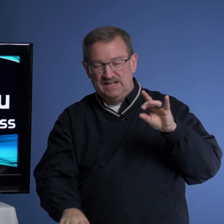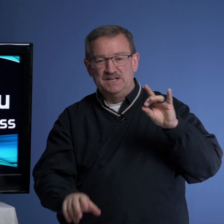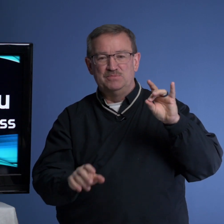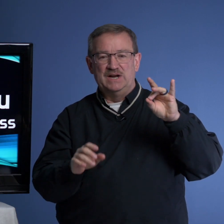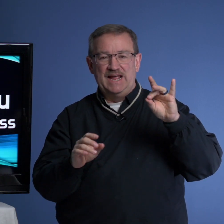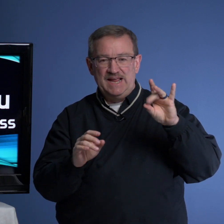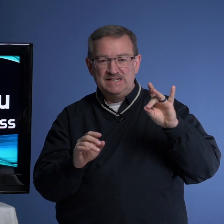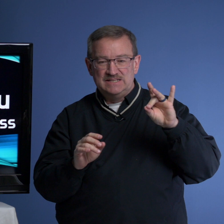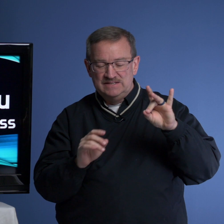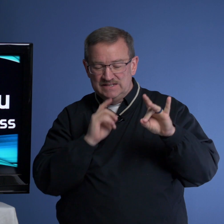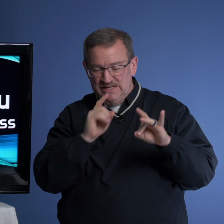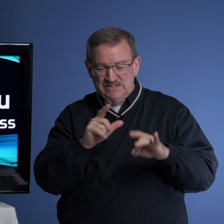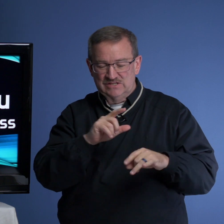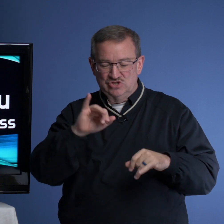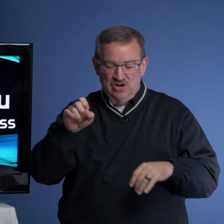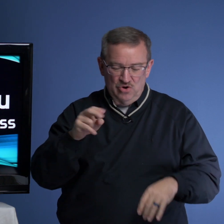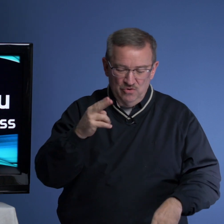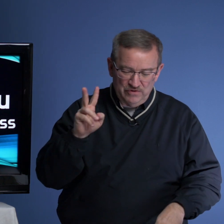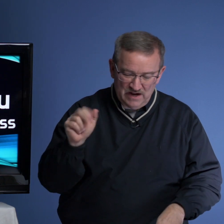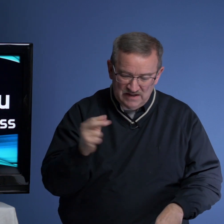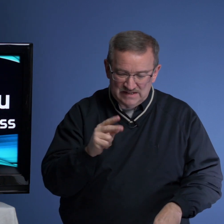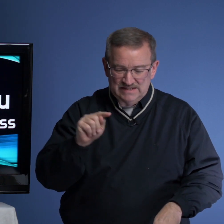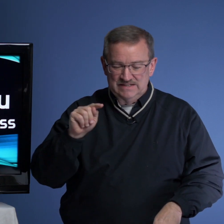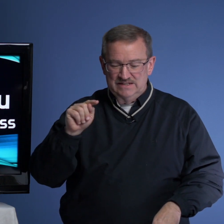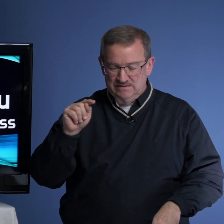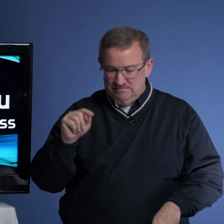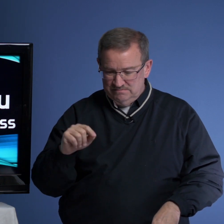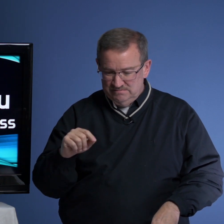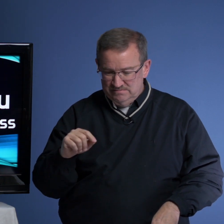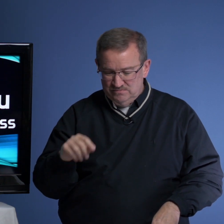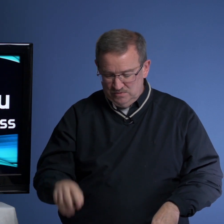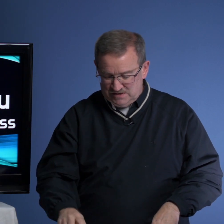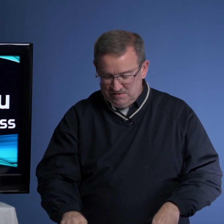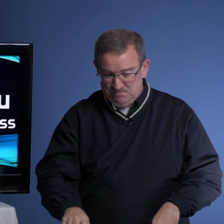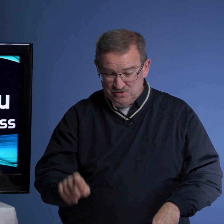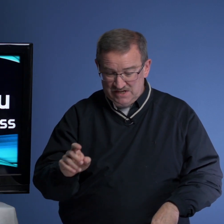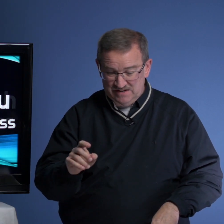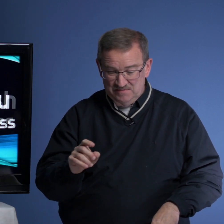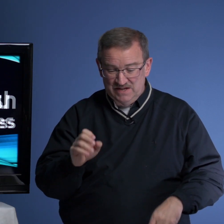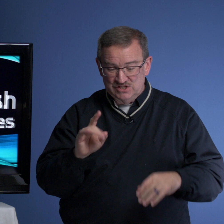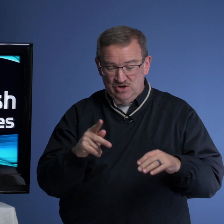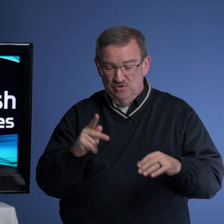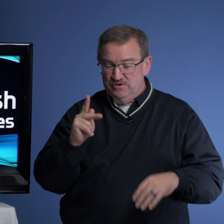Number eight is Jehovah. Whoops, let me push that. Jehovah